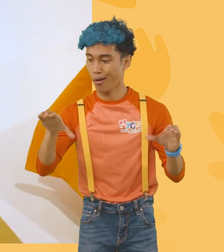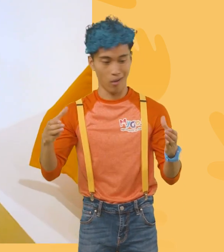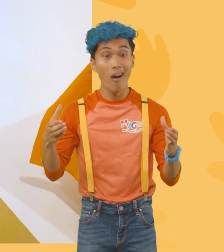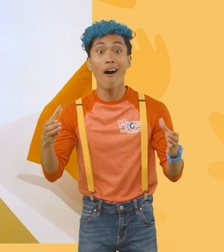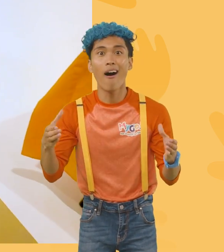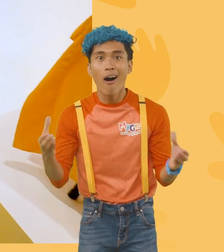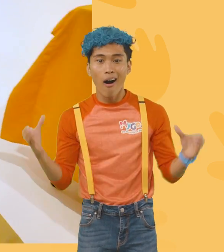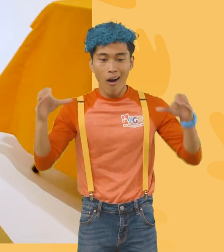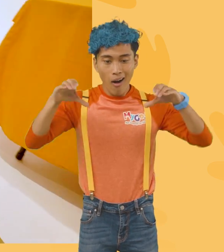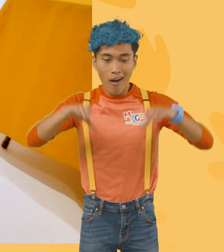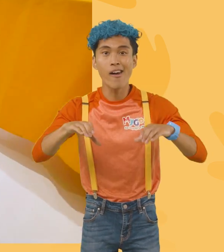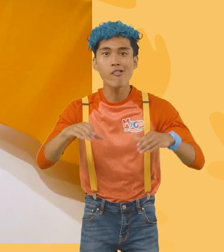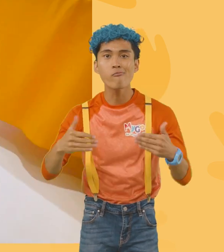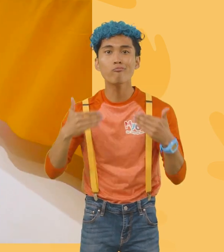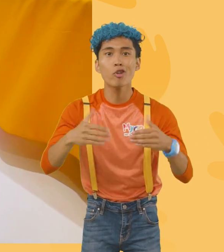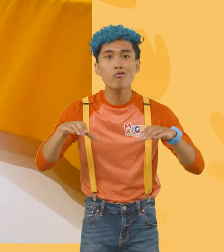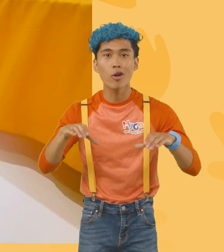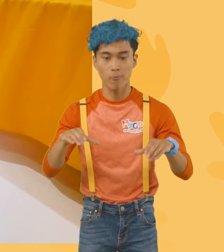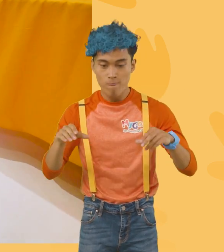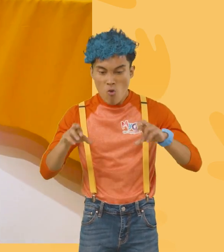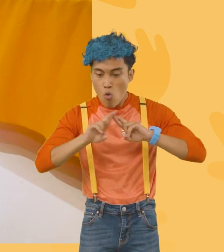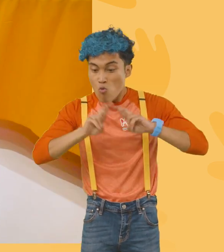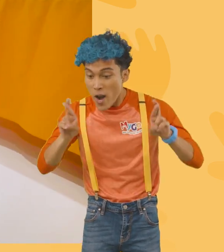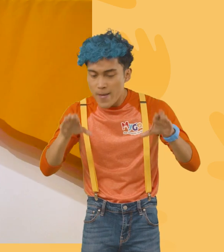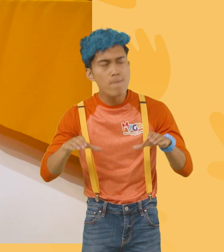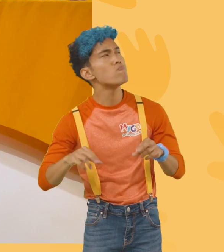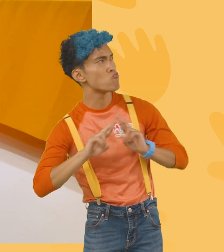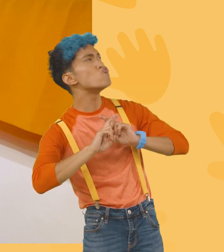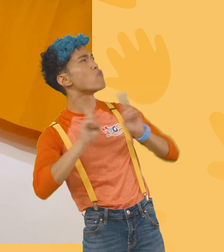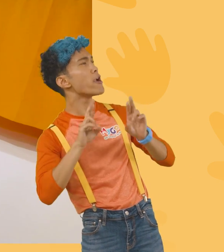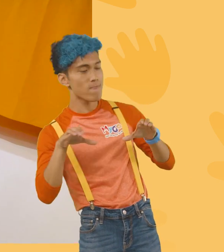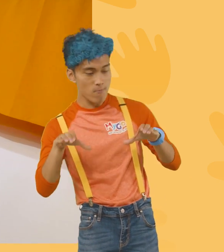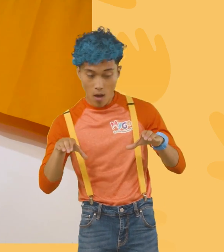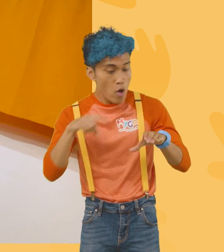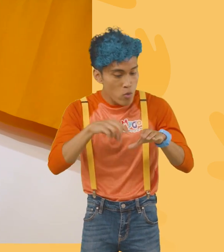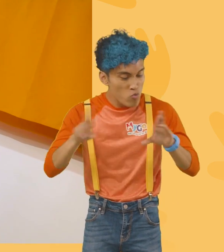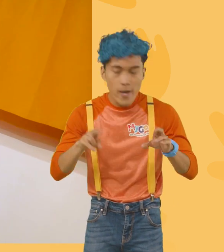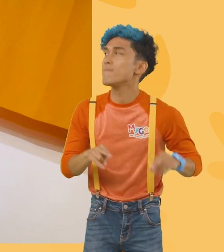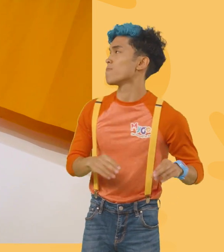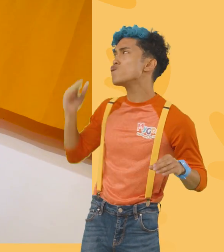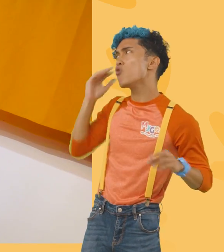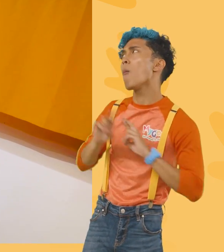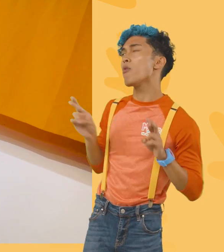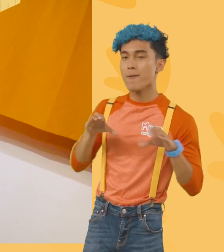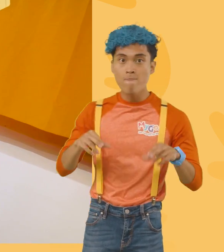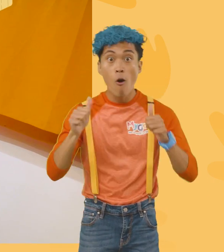Here we go. Are you ready? Ready to race. Are you ready? You know I'm ready. All right. Three,